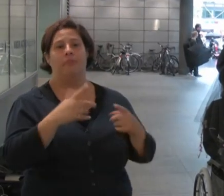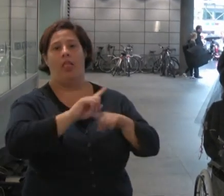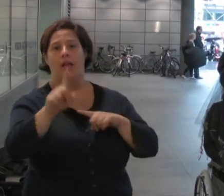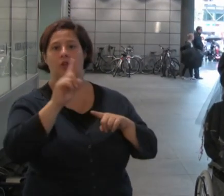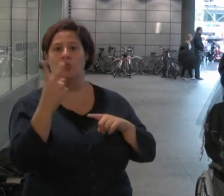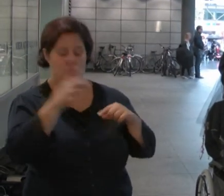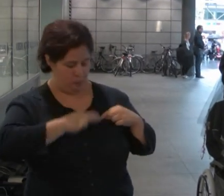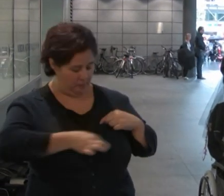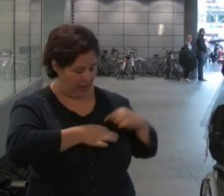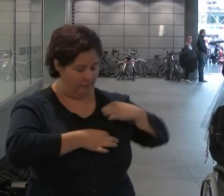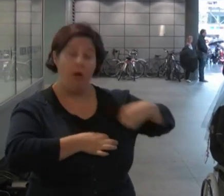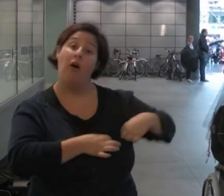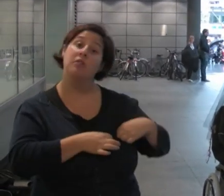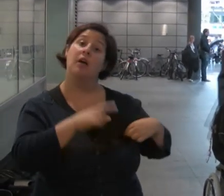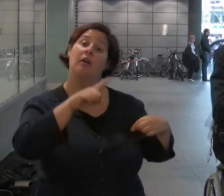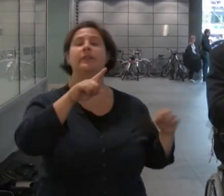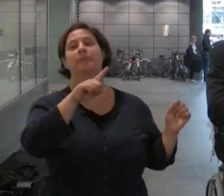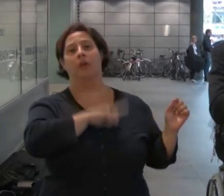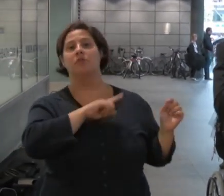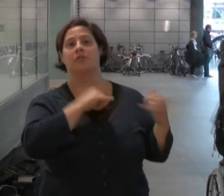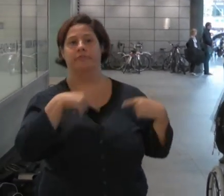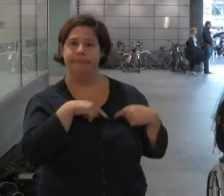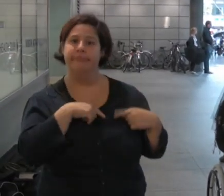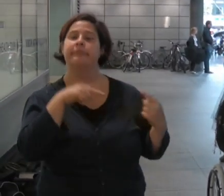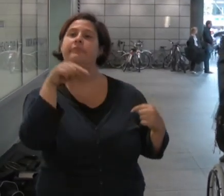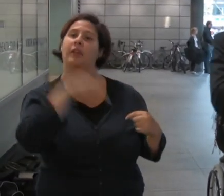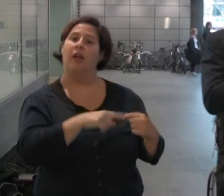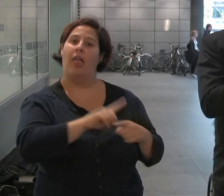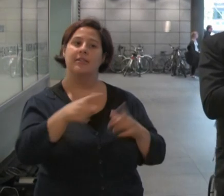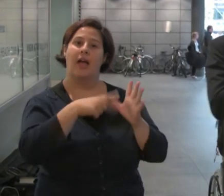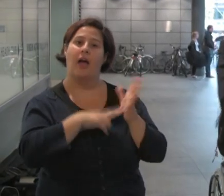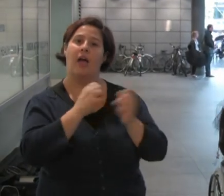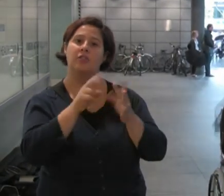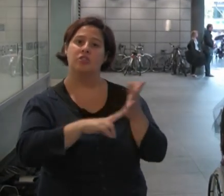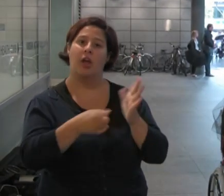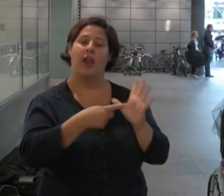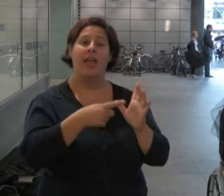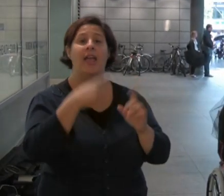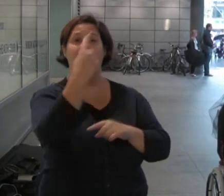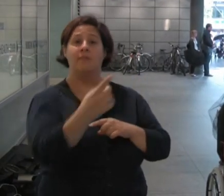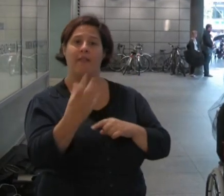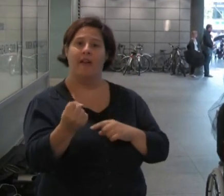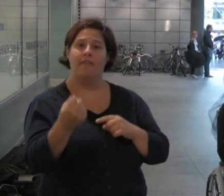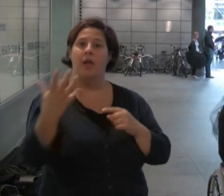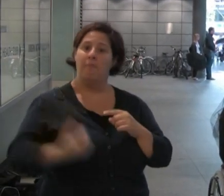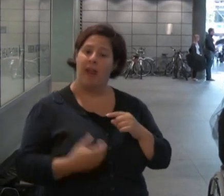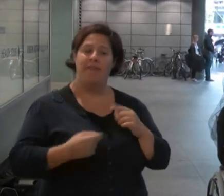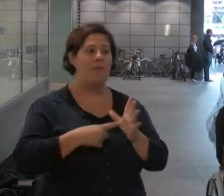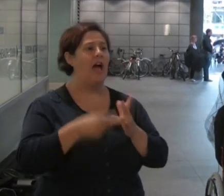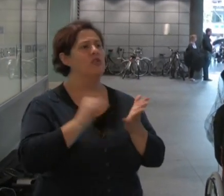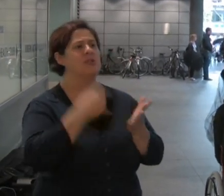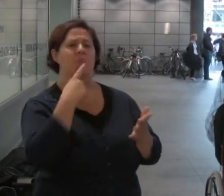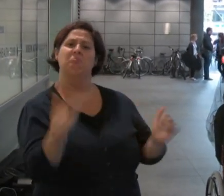the conditions. He continued to suffer from angina. He was paying all capacity benefit until ATOS found him fit for work and stopped it.